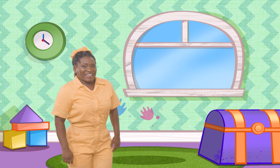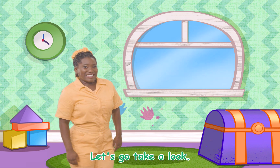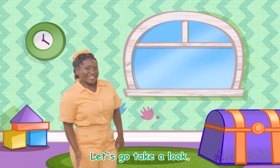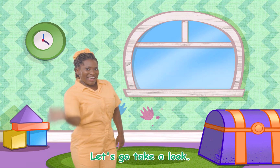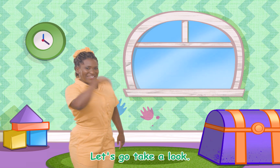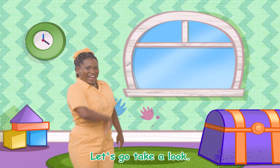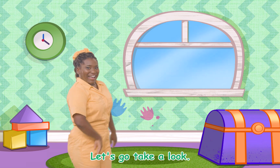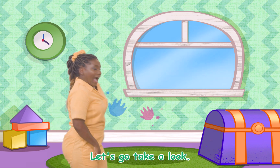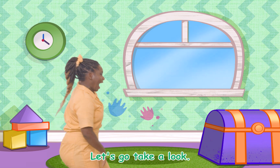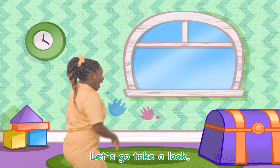Let's go take a look.